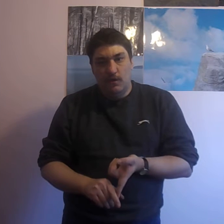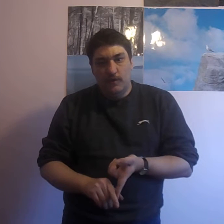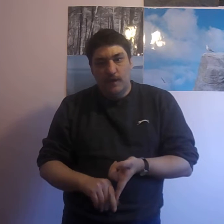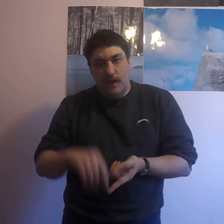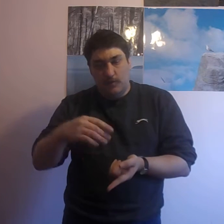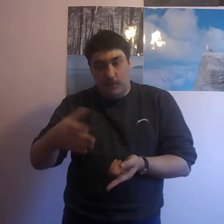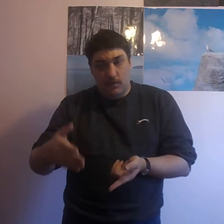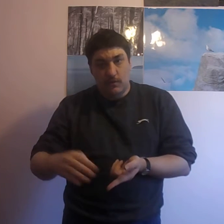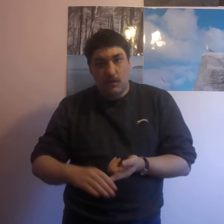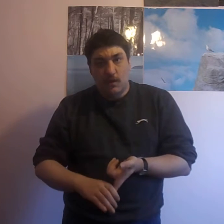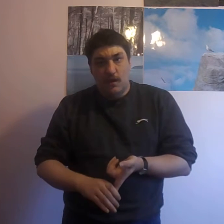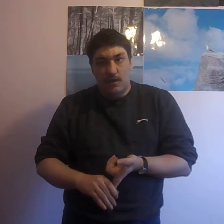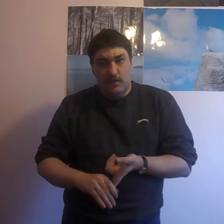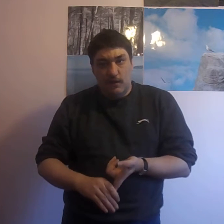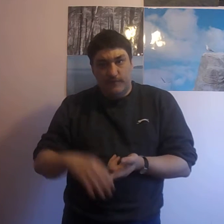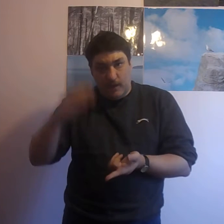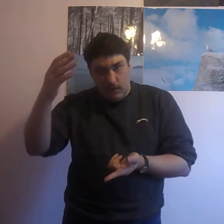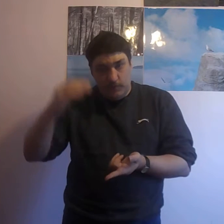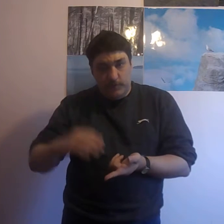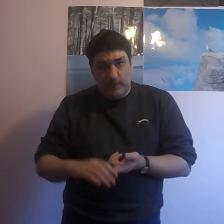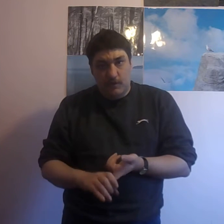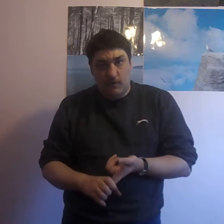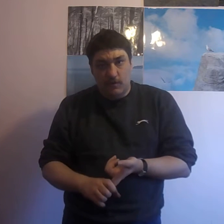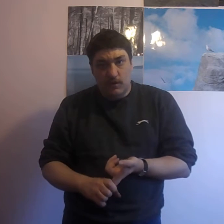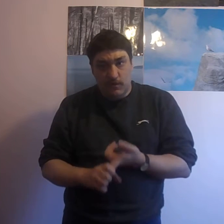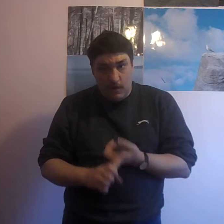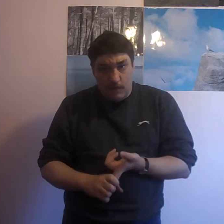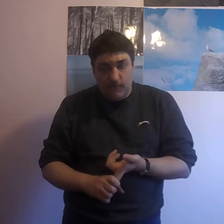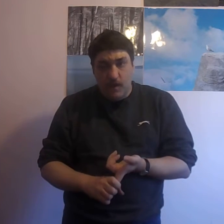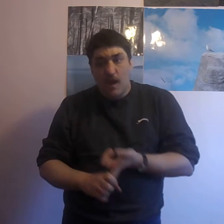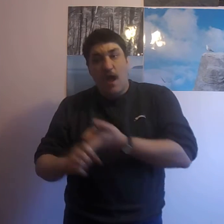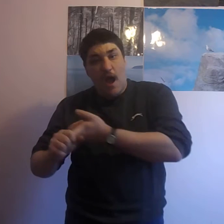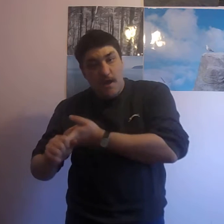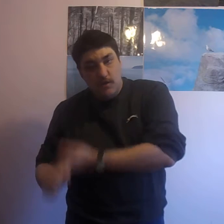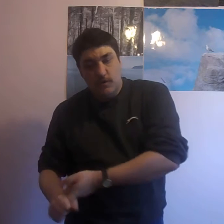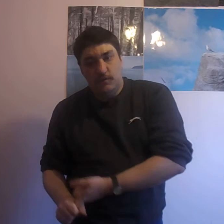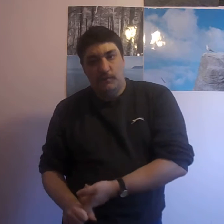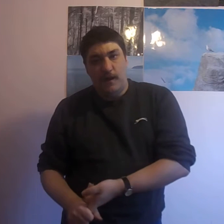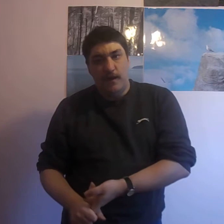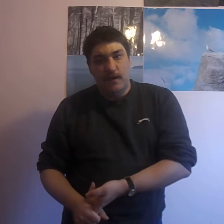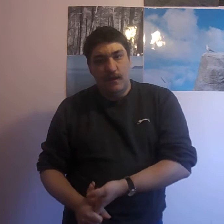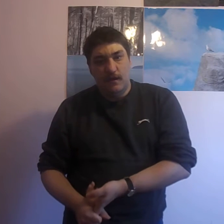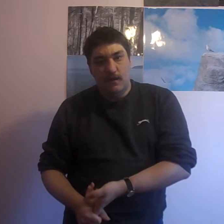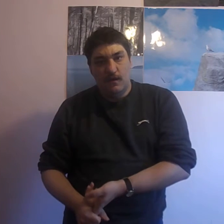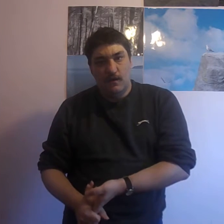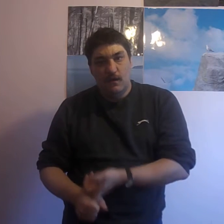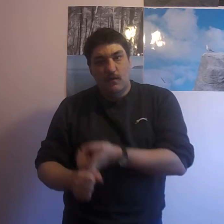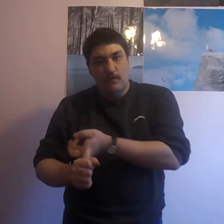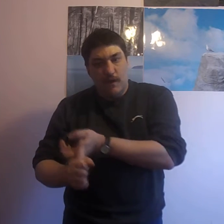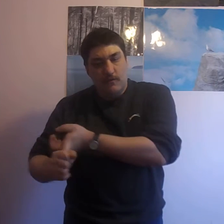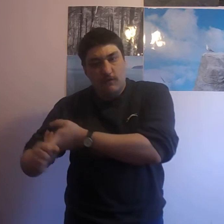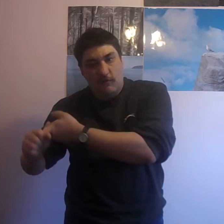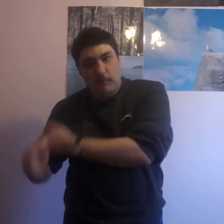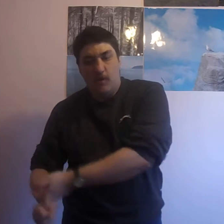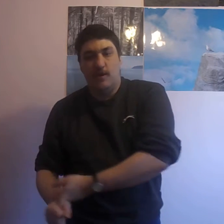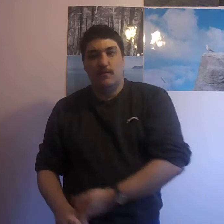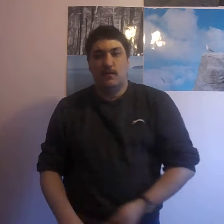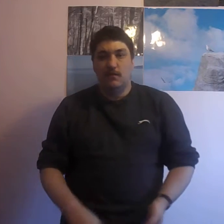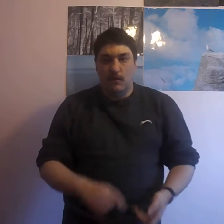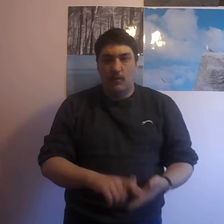the Xbox itself, download them to the Xbox itself, and you could pay with Microsoft points. So they want